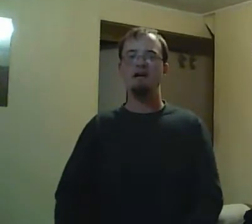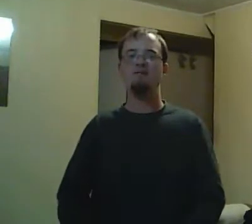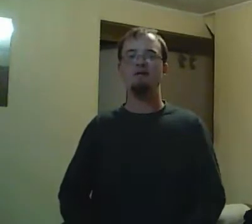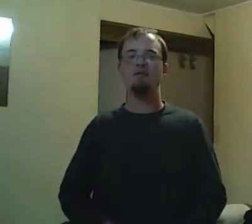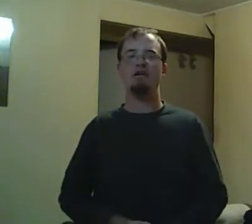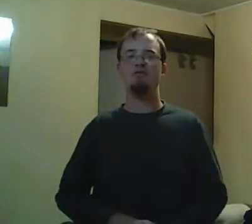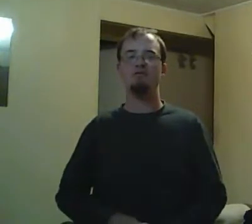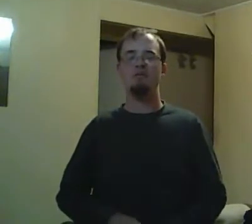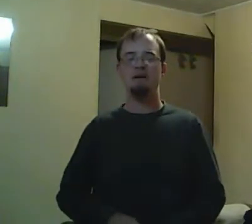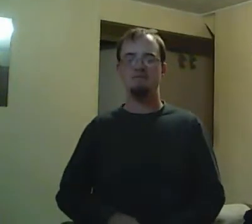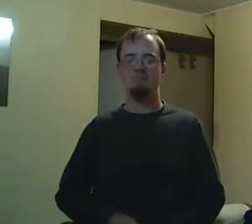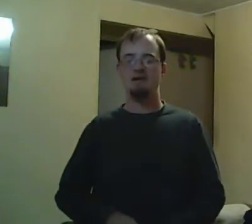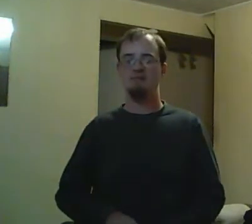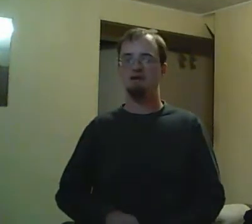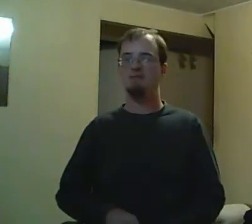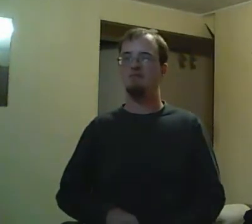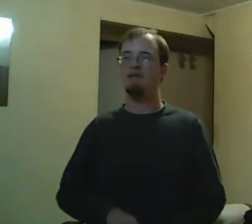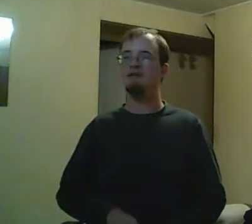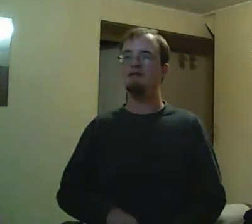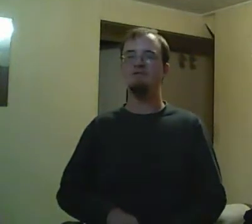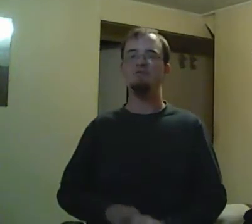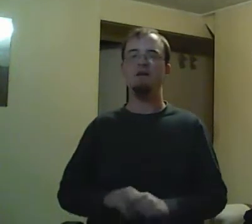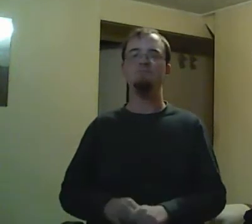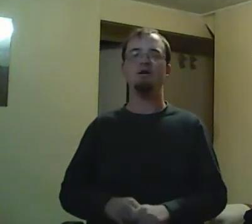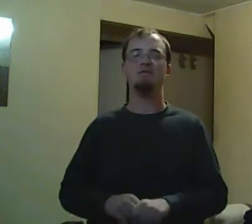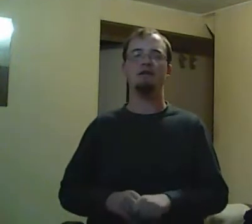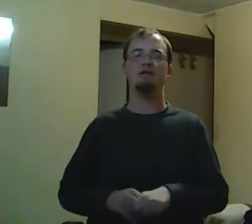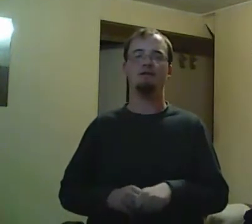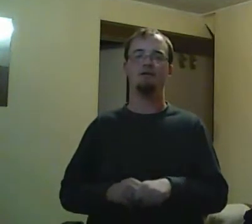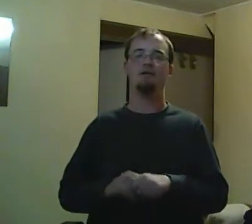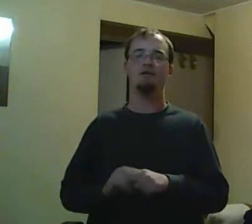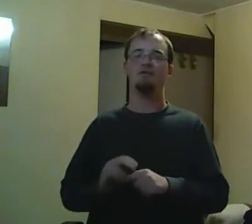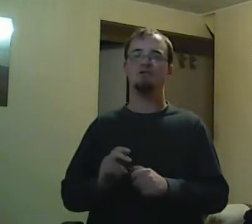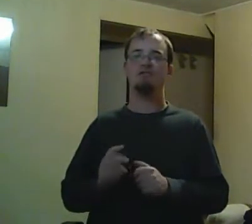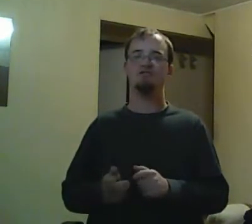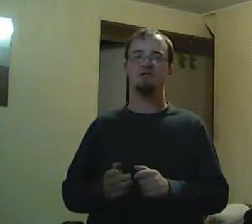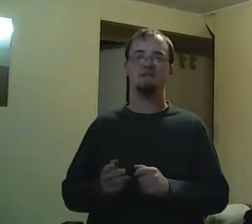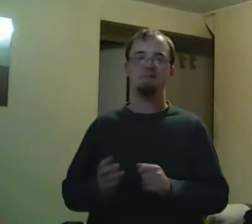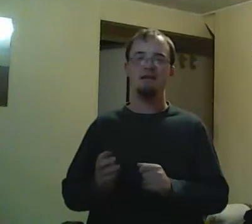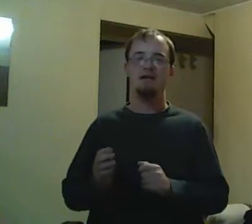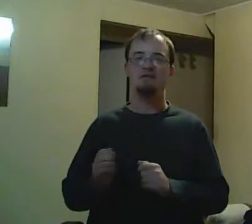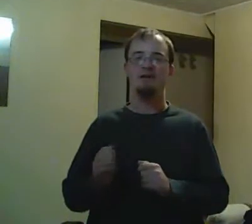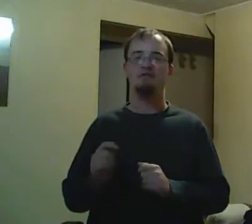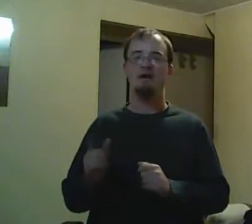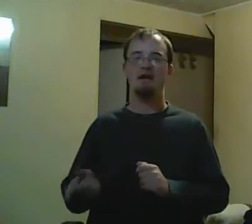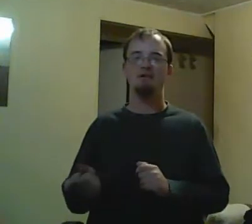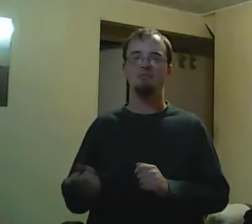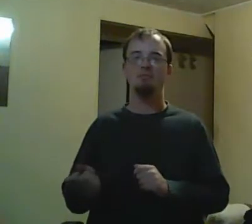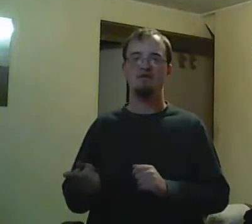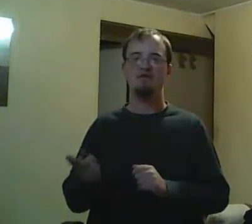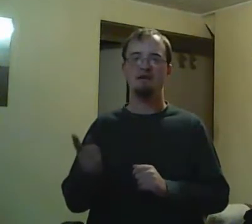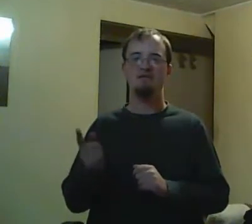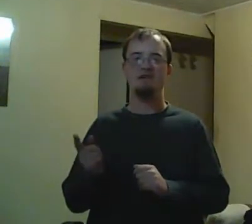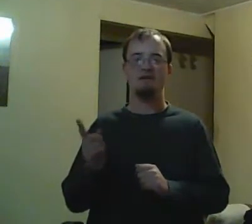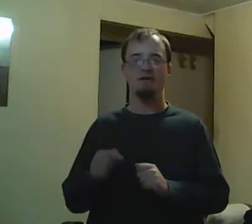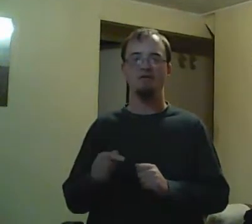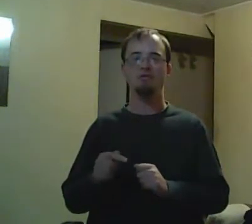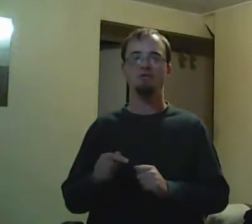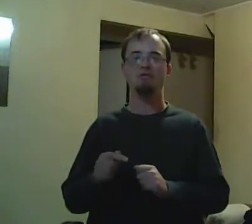amazing. But the fact of the matter is that's a catalyst for the conversations with Spinner, Jay, and Alex. It's pretty much apparent